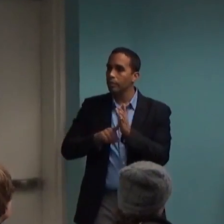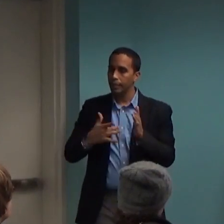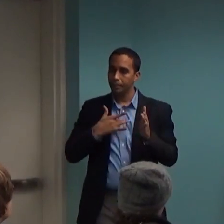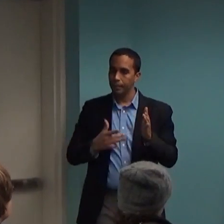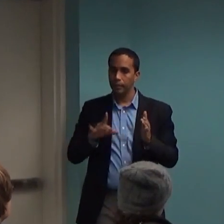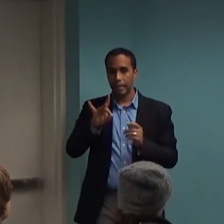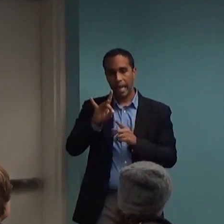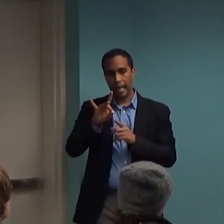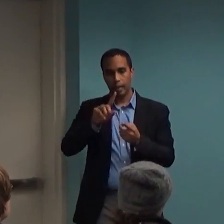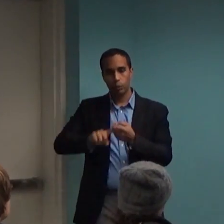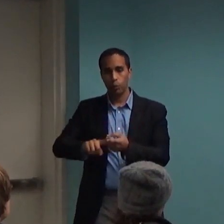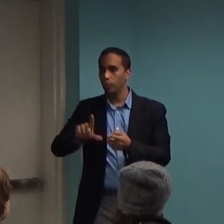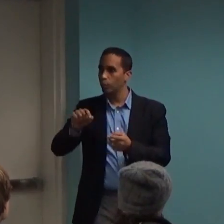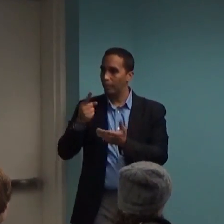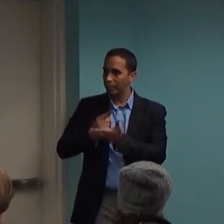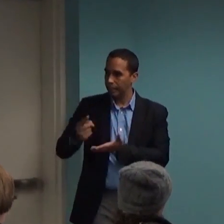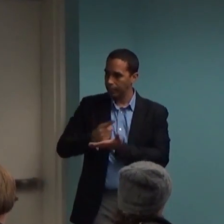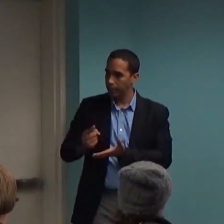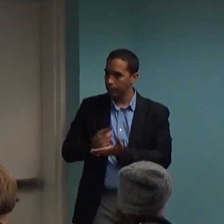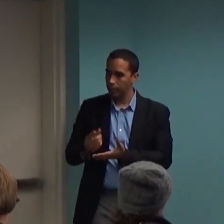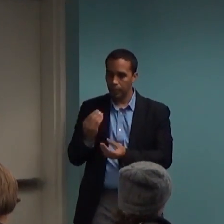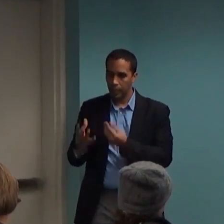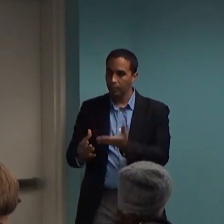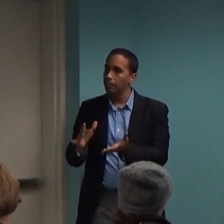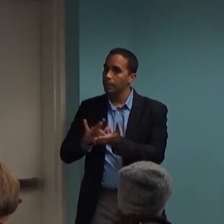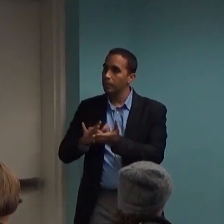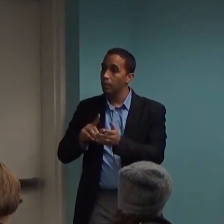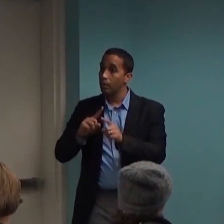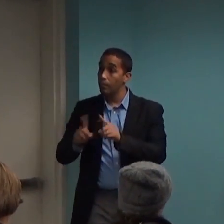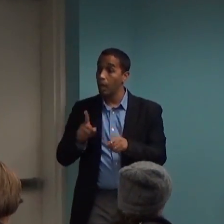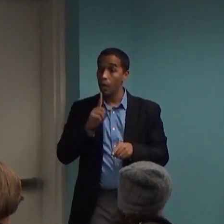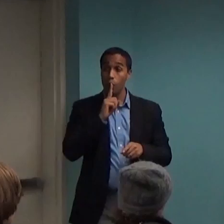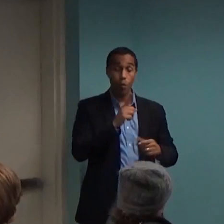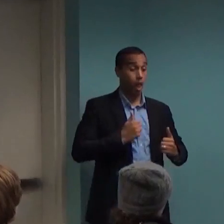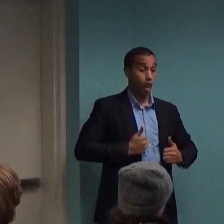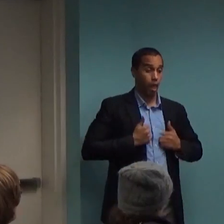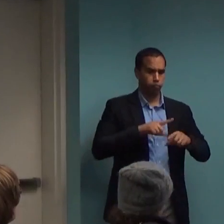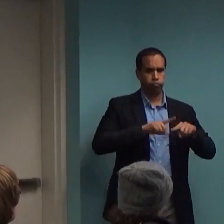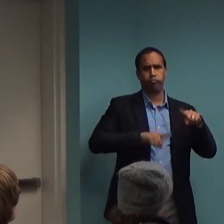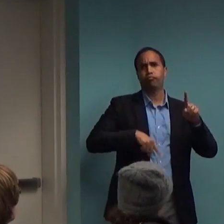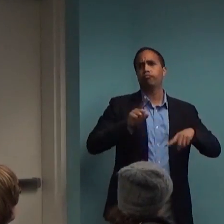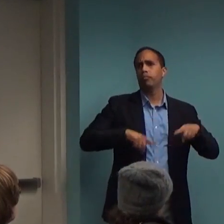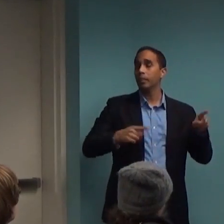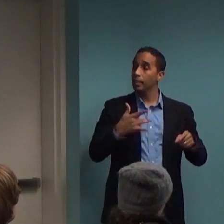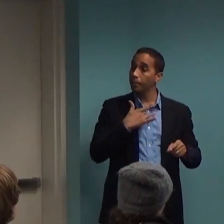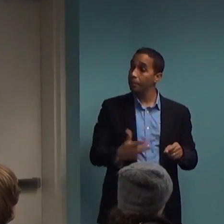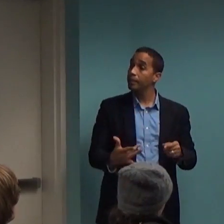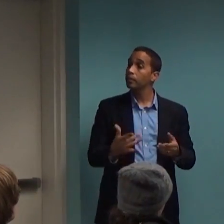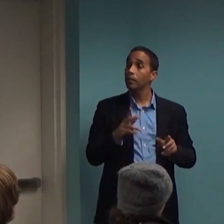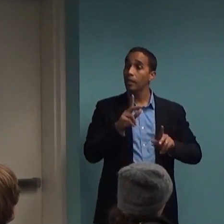is administered. In actual practice, it's very, it's highly variable, but typically people are prescribed medication for more than one year.